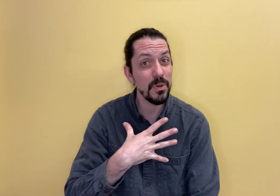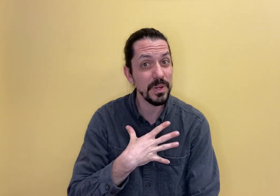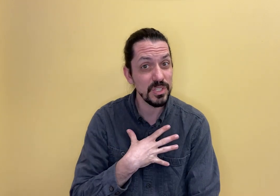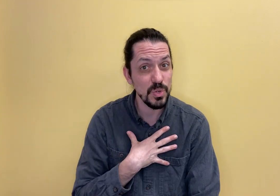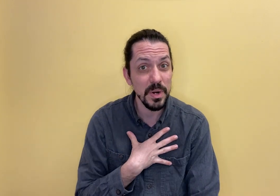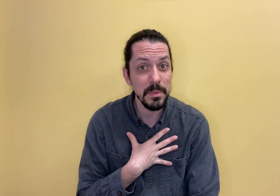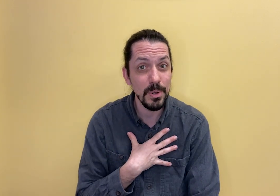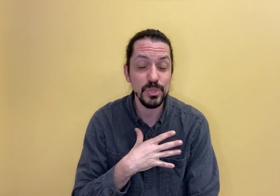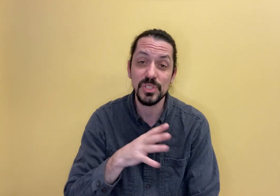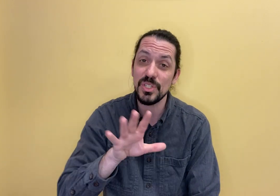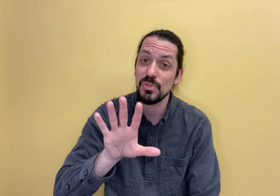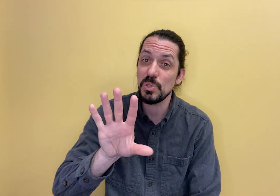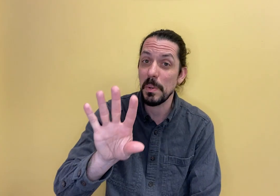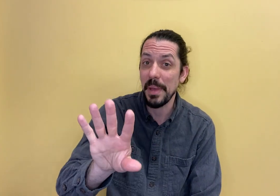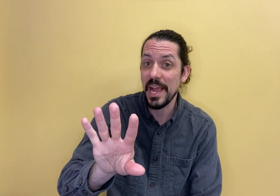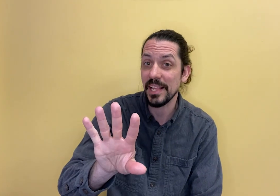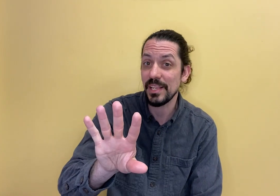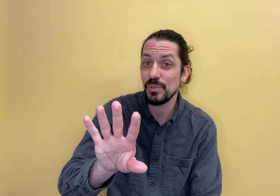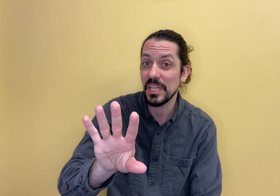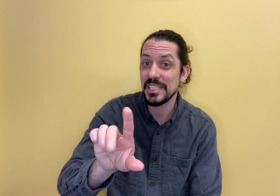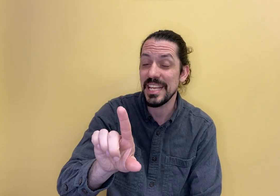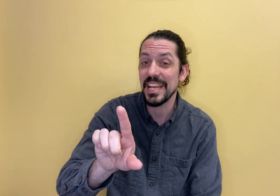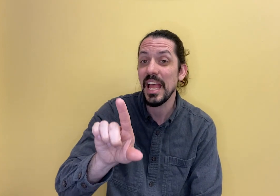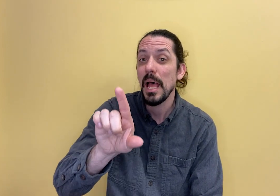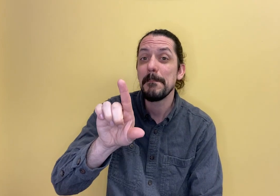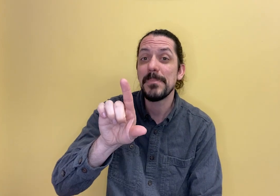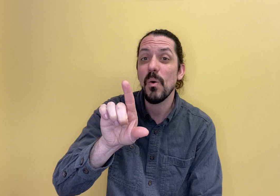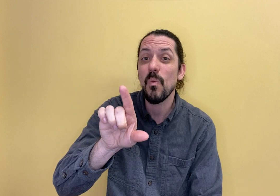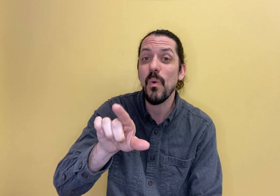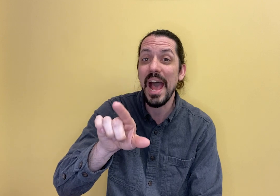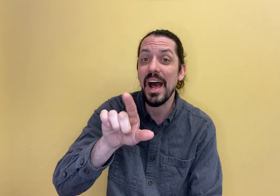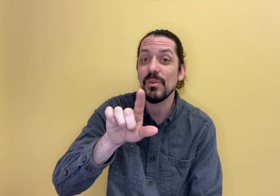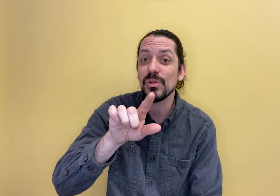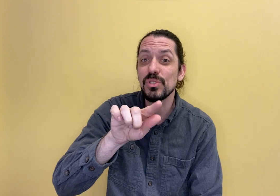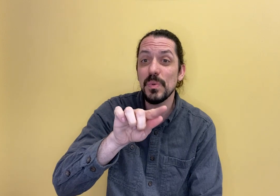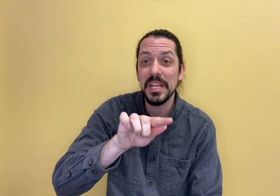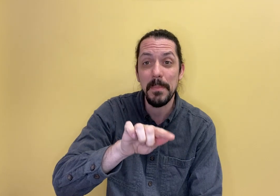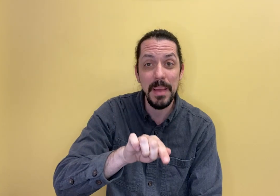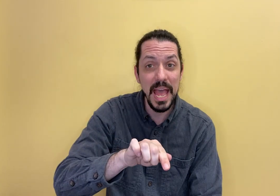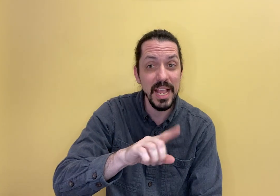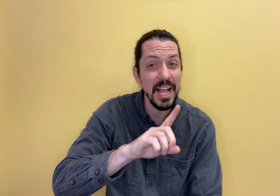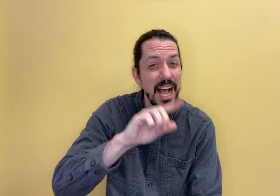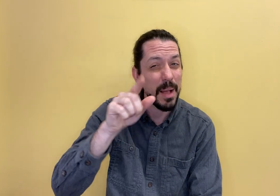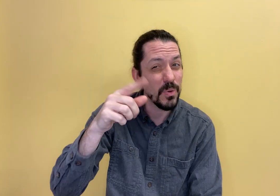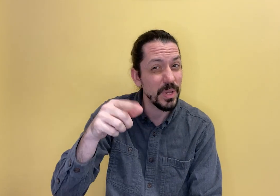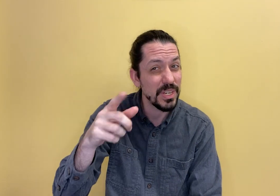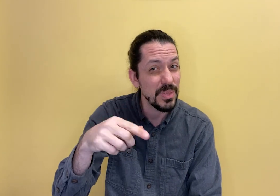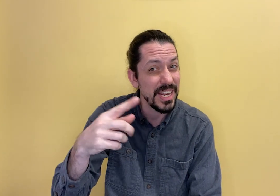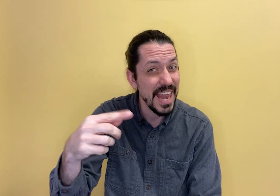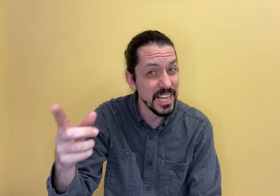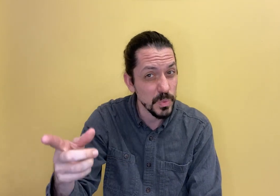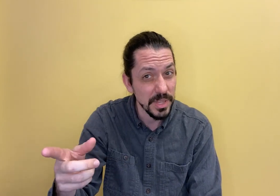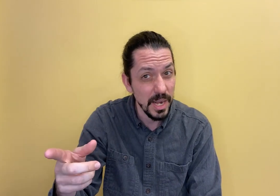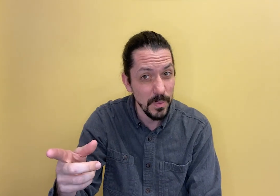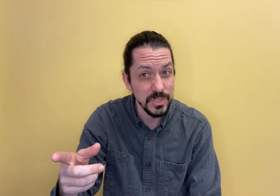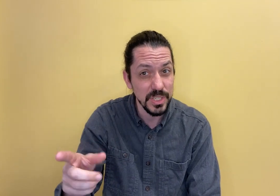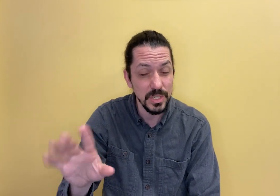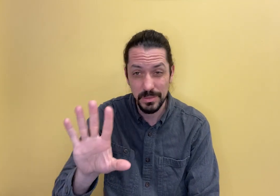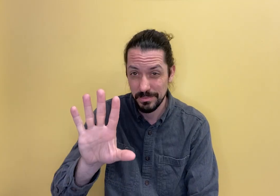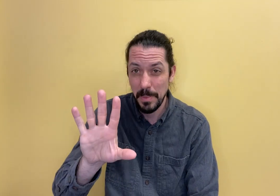going to do one of the motions and you do it back like you just did. But while you're doing it back, I'm going to do the next one that I want you to do. Let